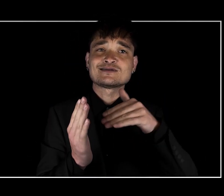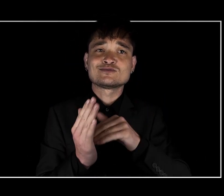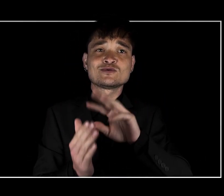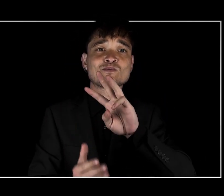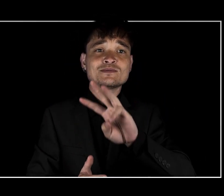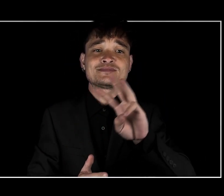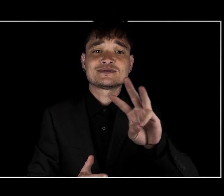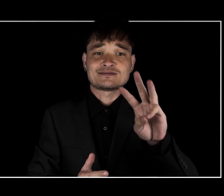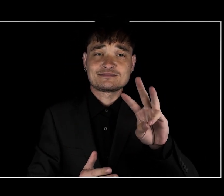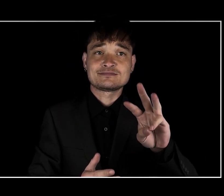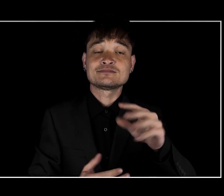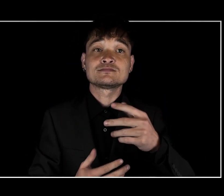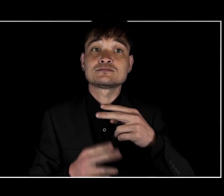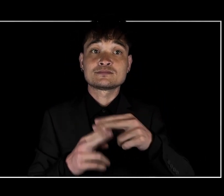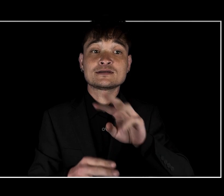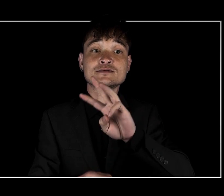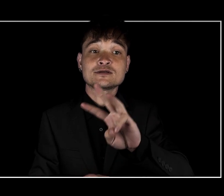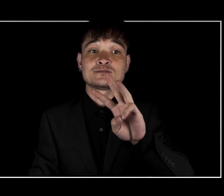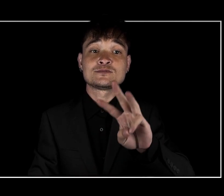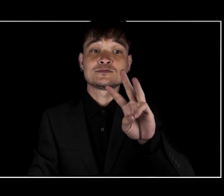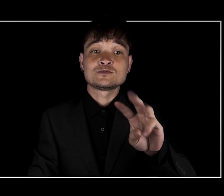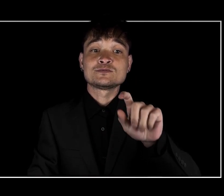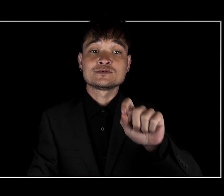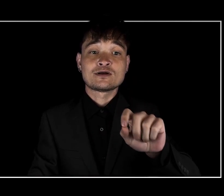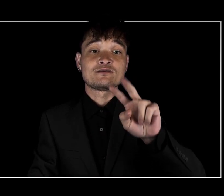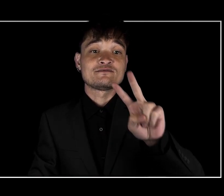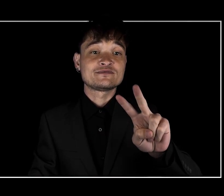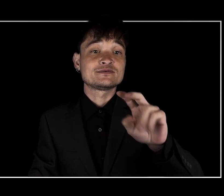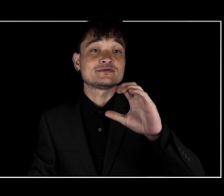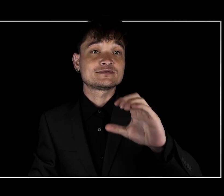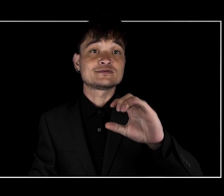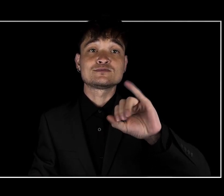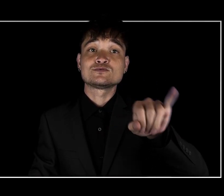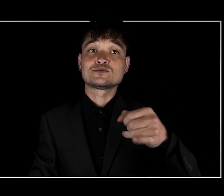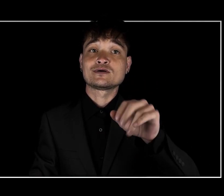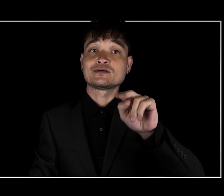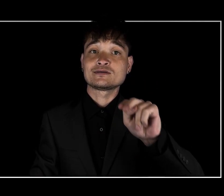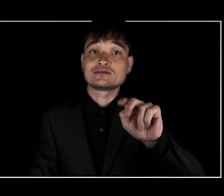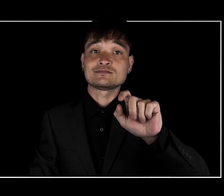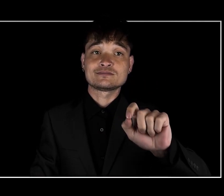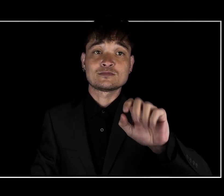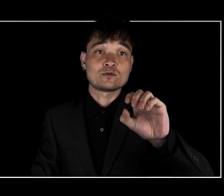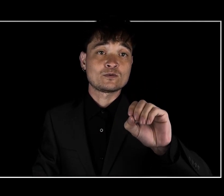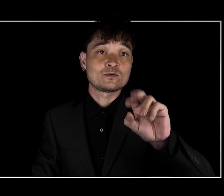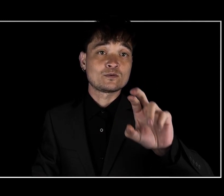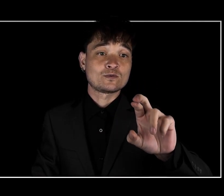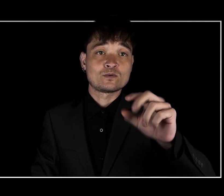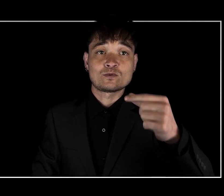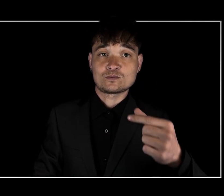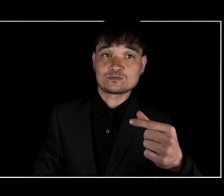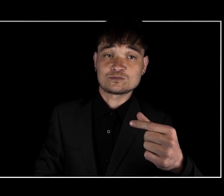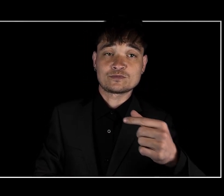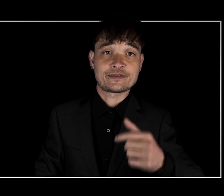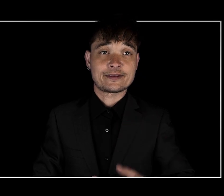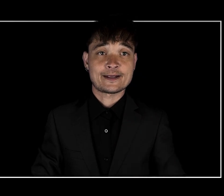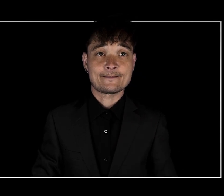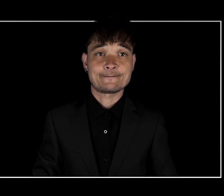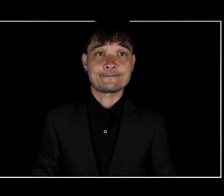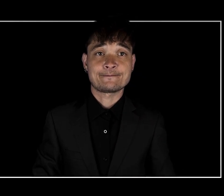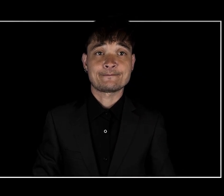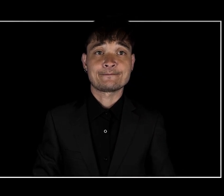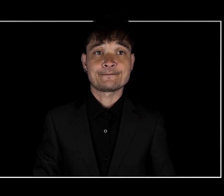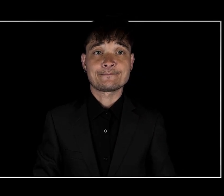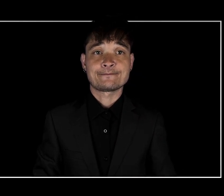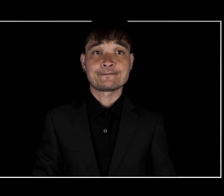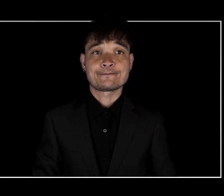at www.vcjn